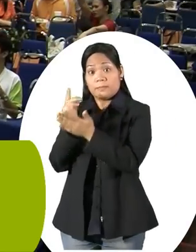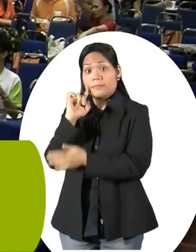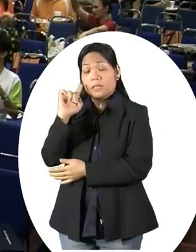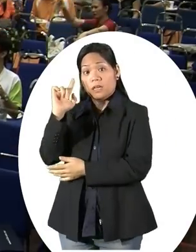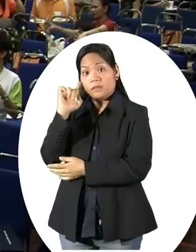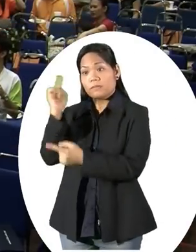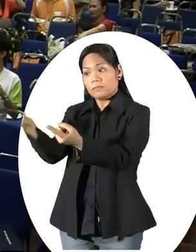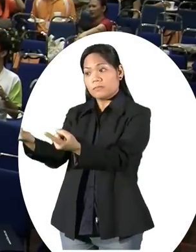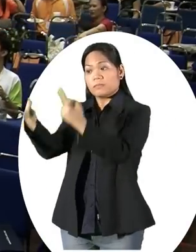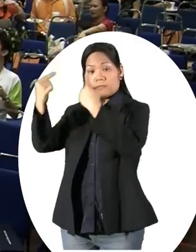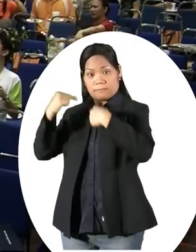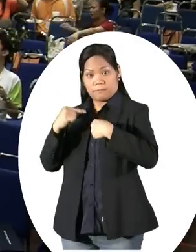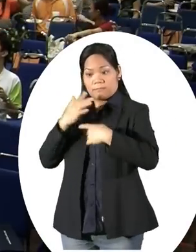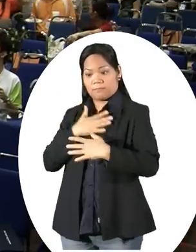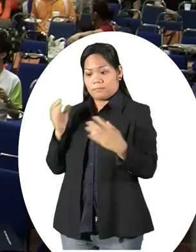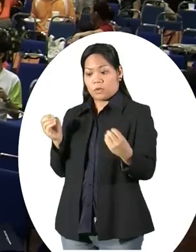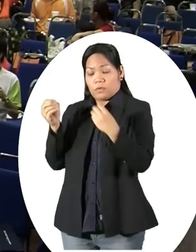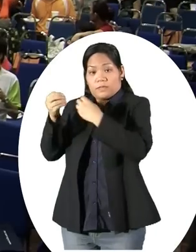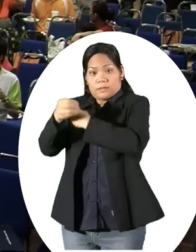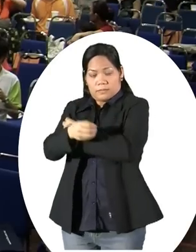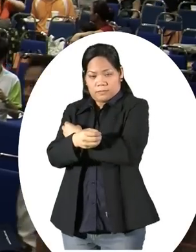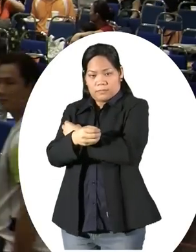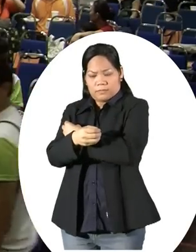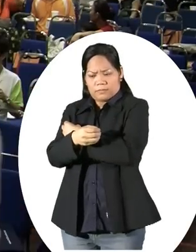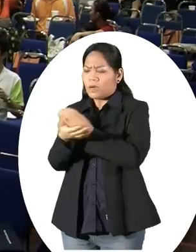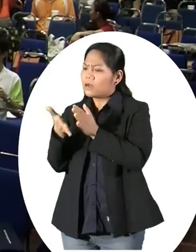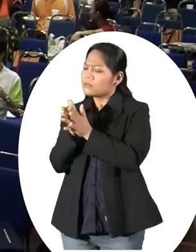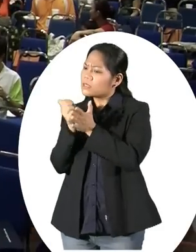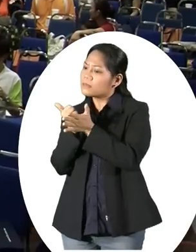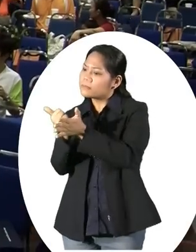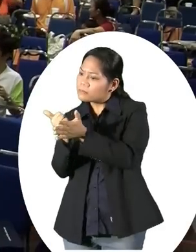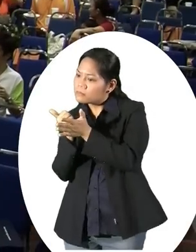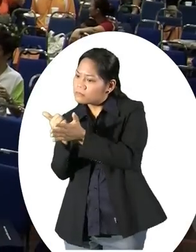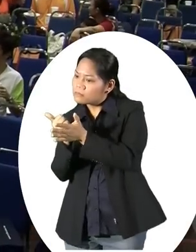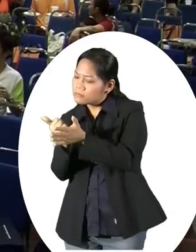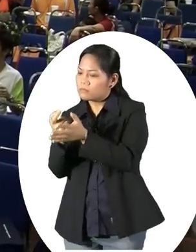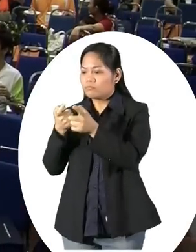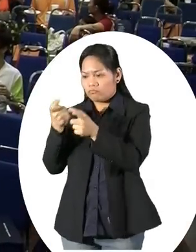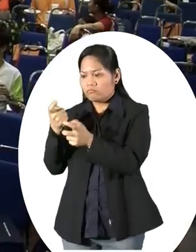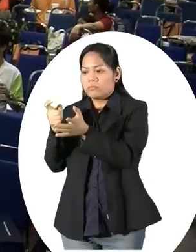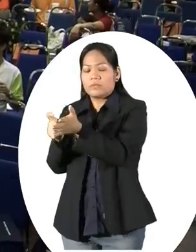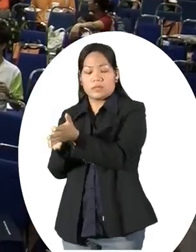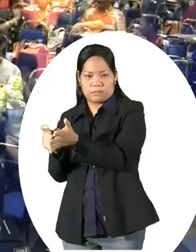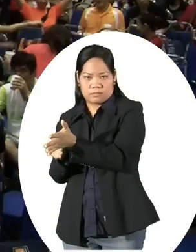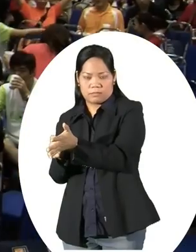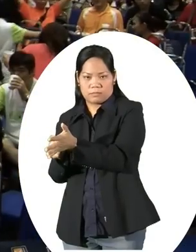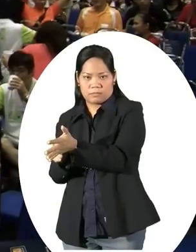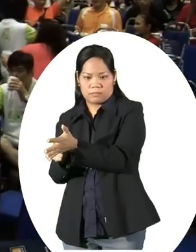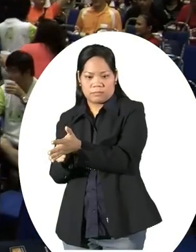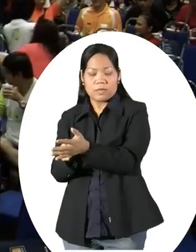impact persons visiting AKPK seeking our services to manage their debts. AKPK is there to